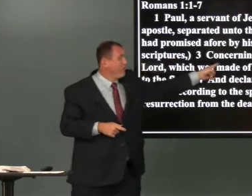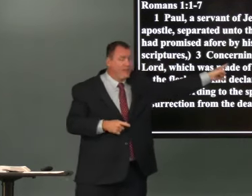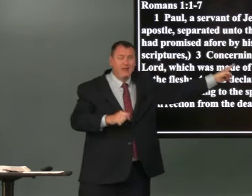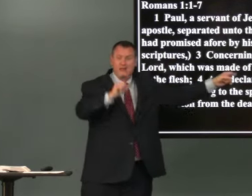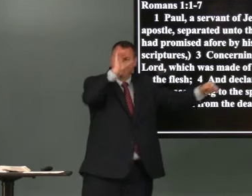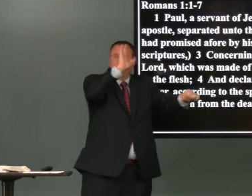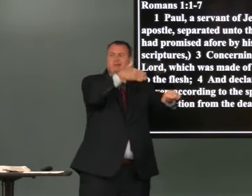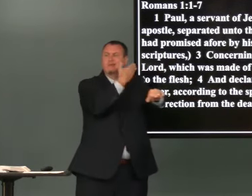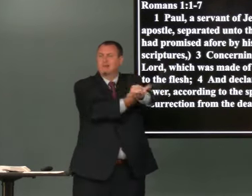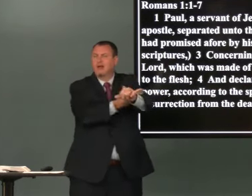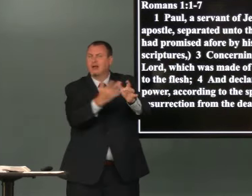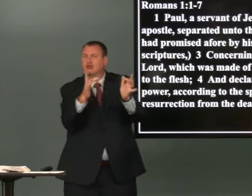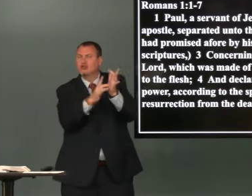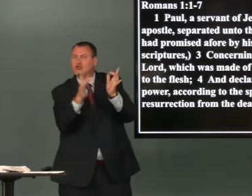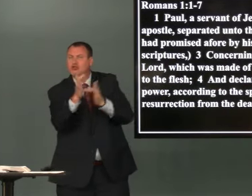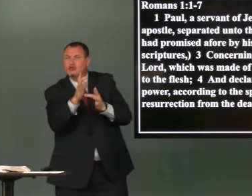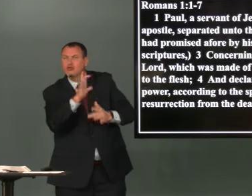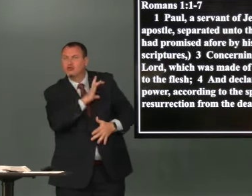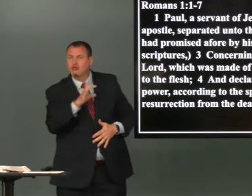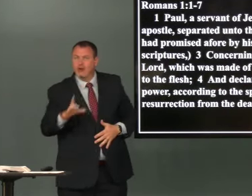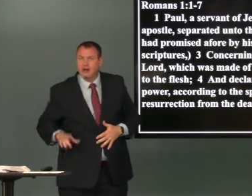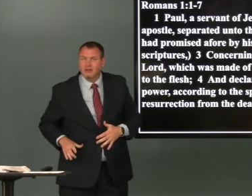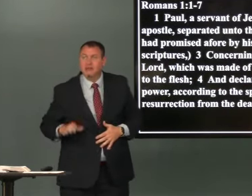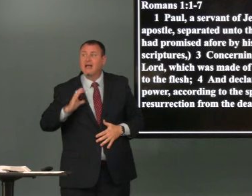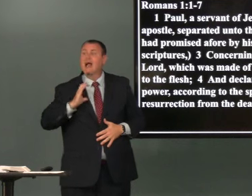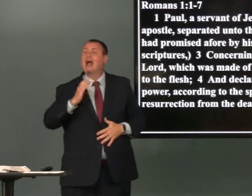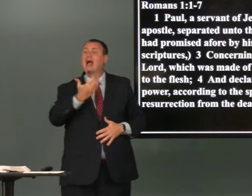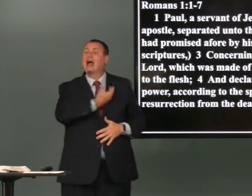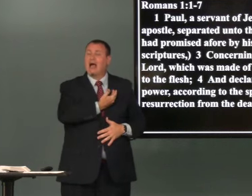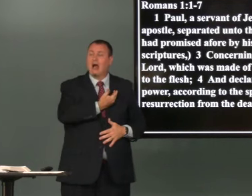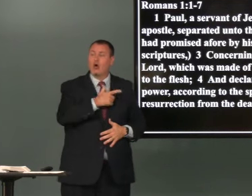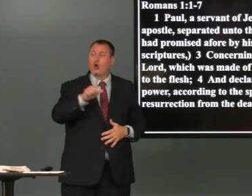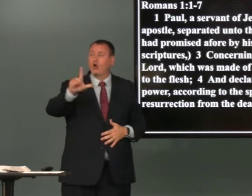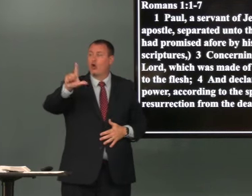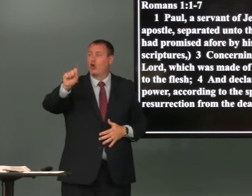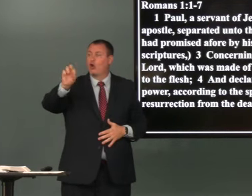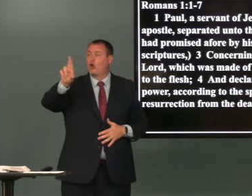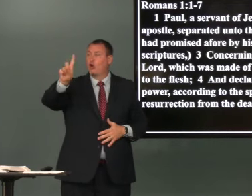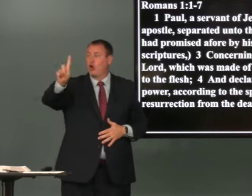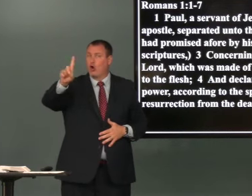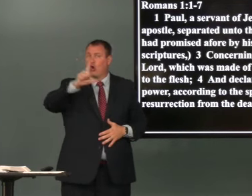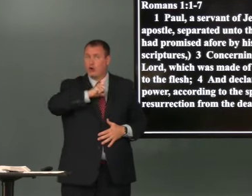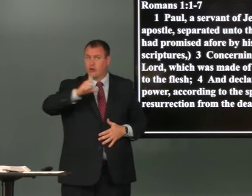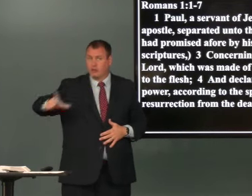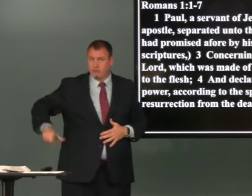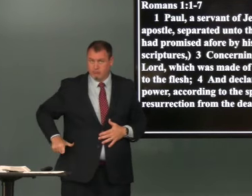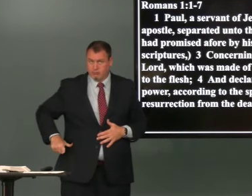concerning who his son jesus christ our lord